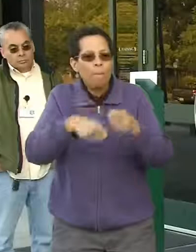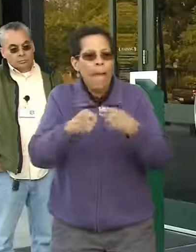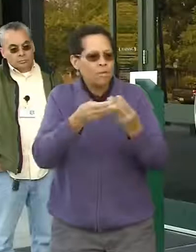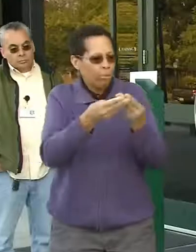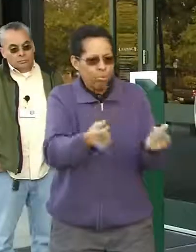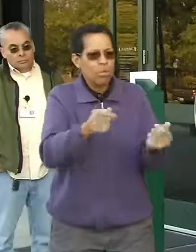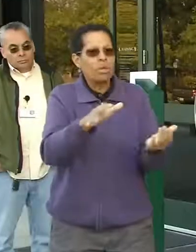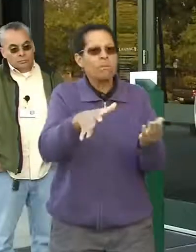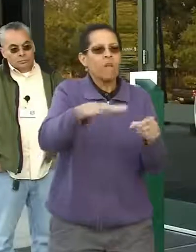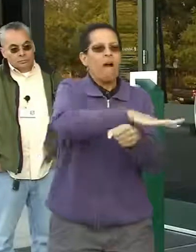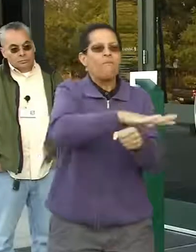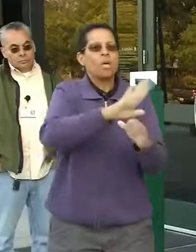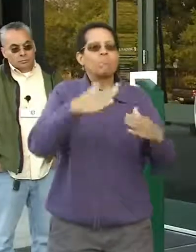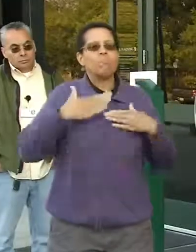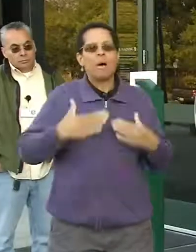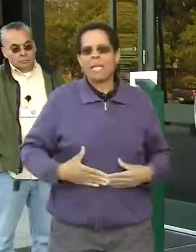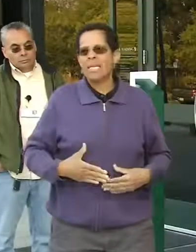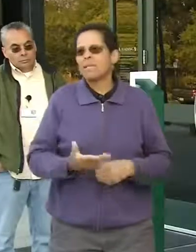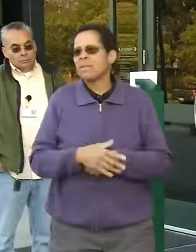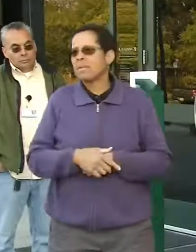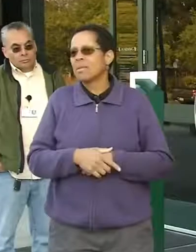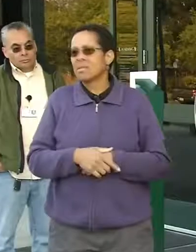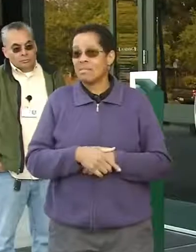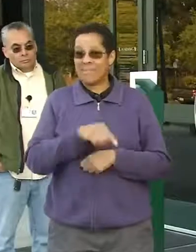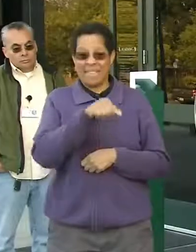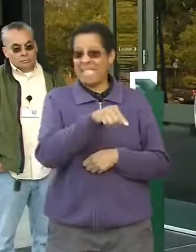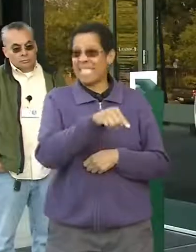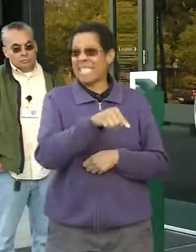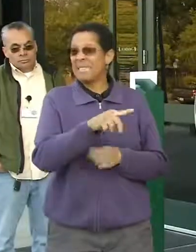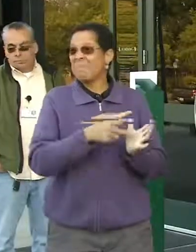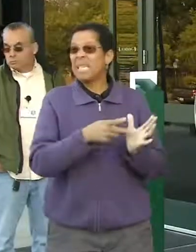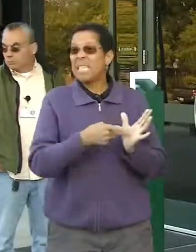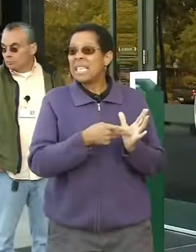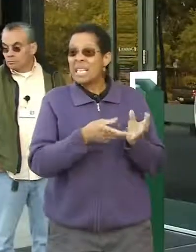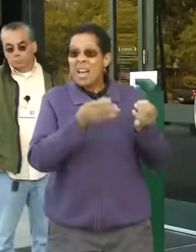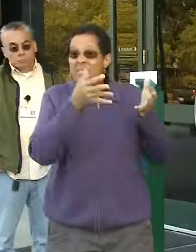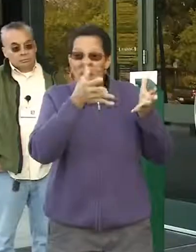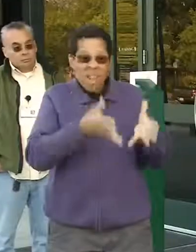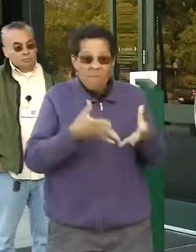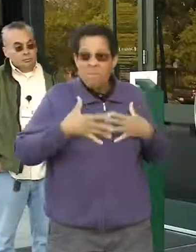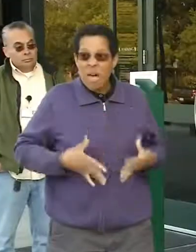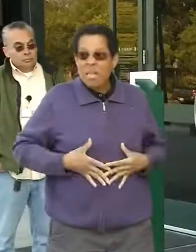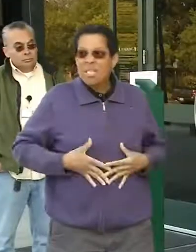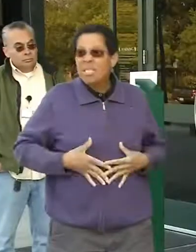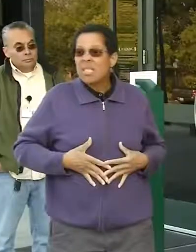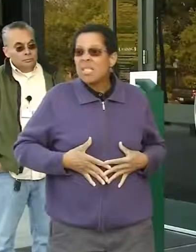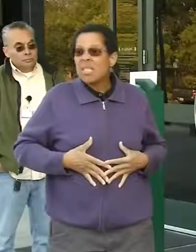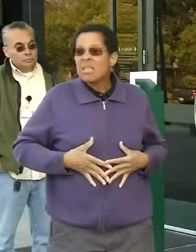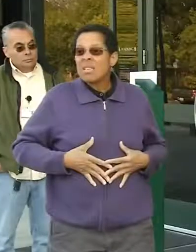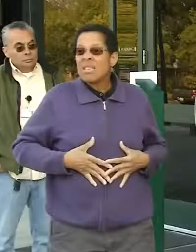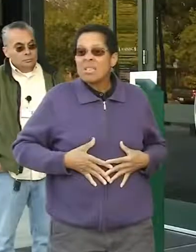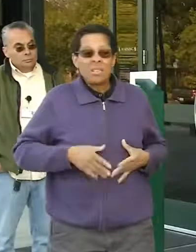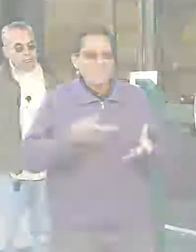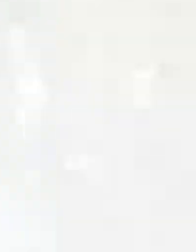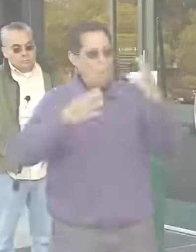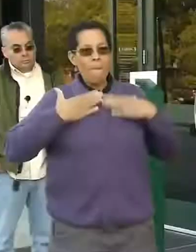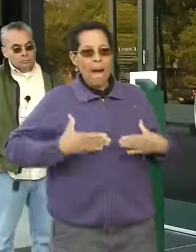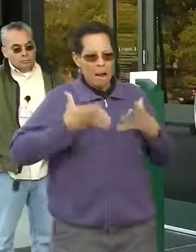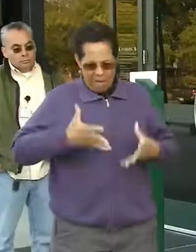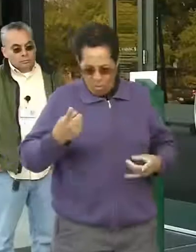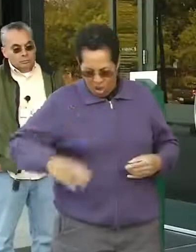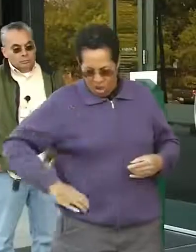in this fire as far as identifying people and recovering people. And that is why identification might take a long time in some of the cases.